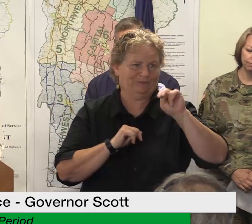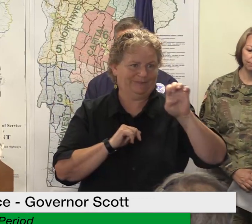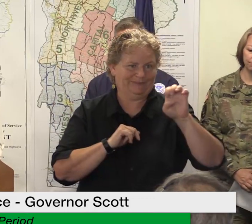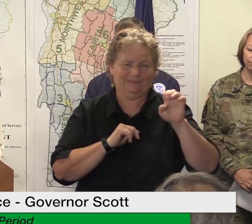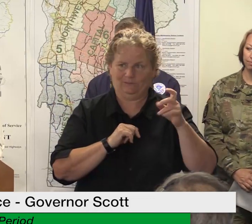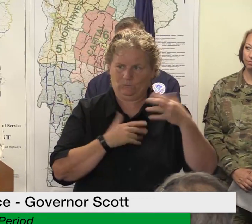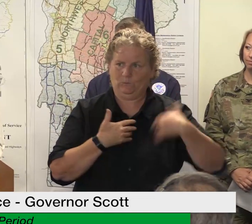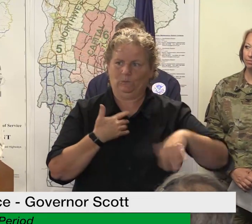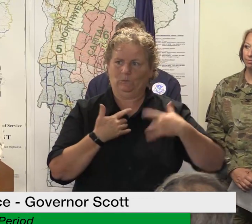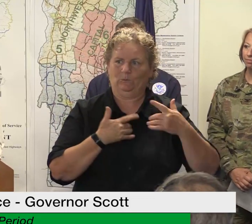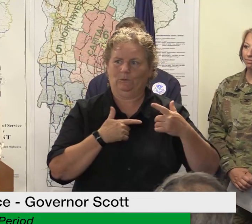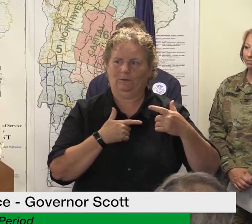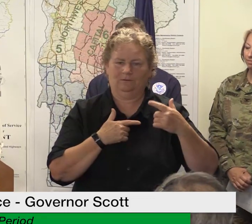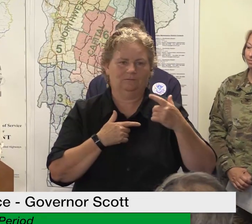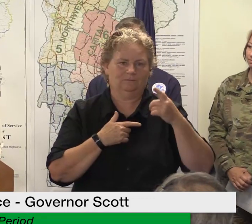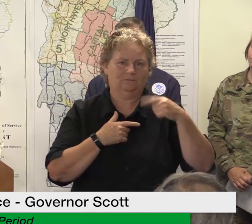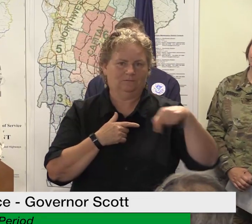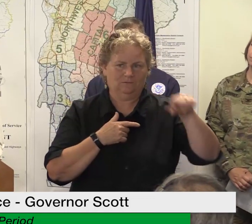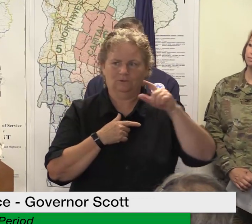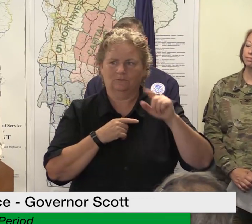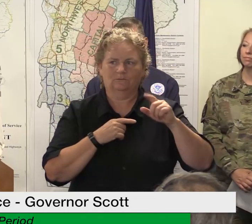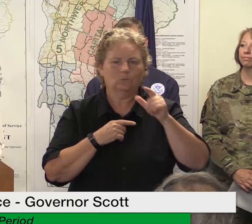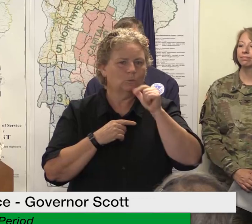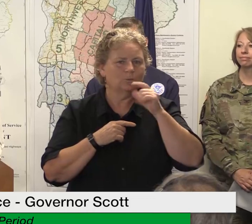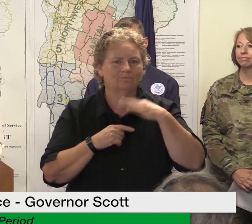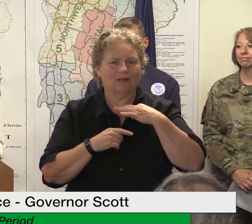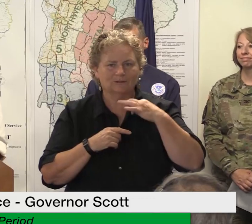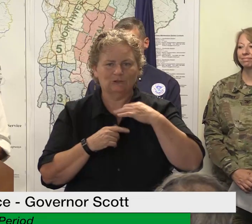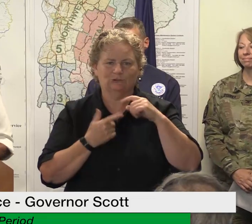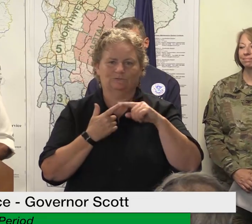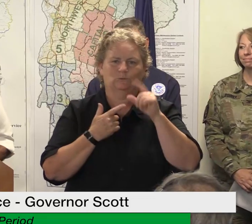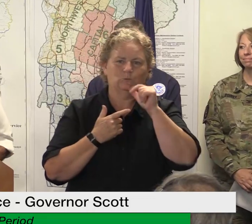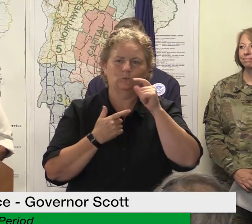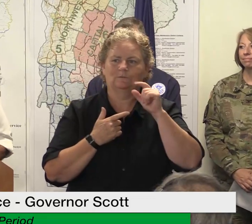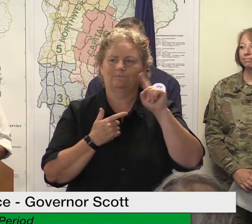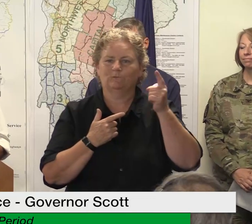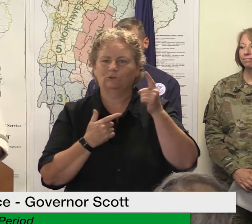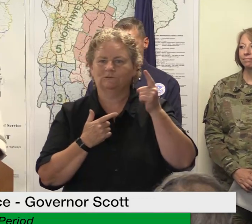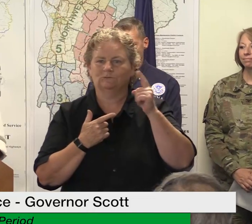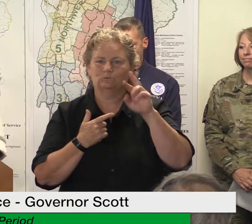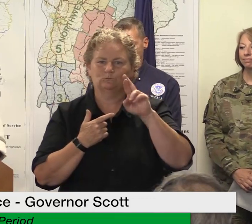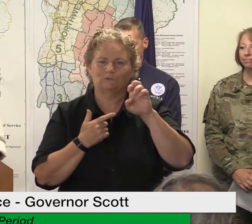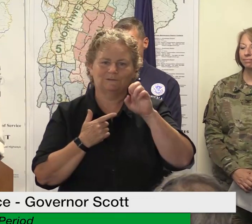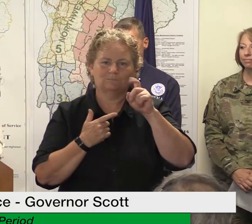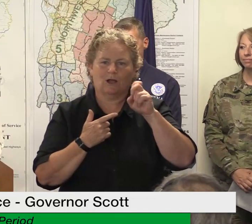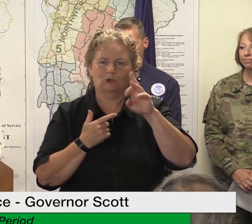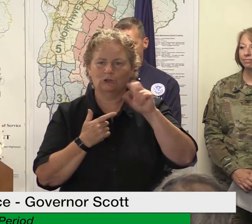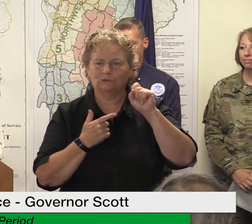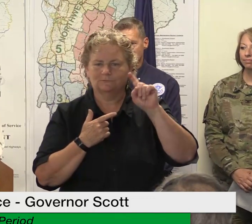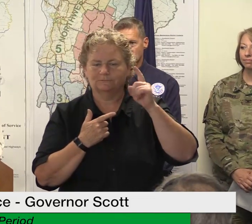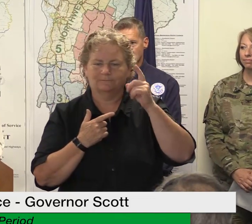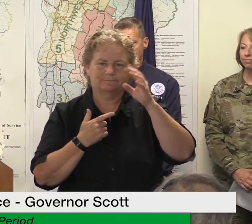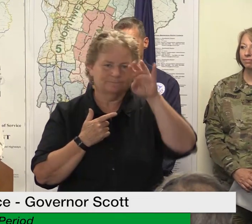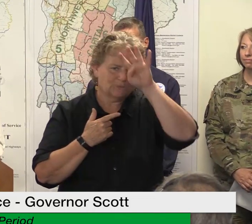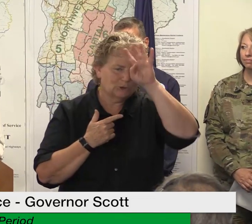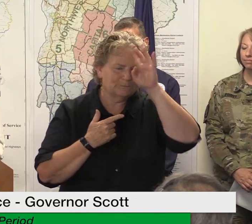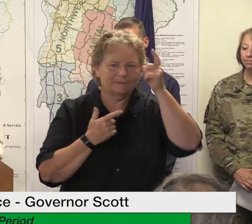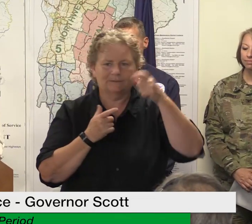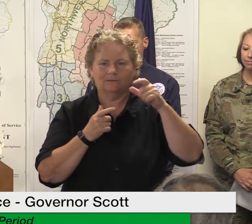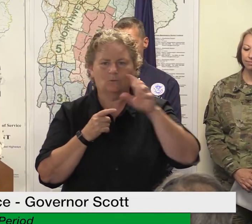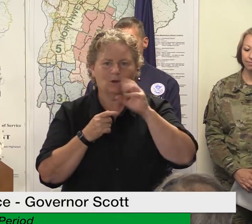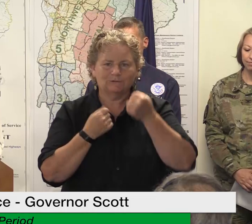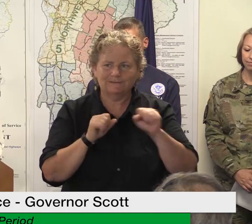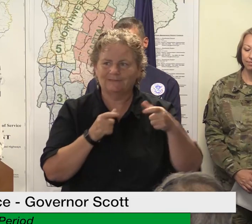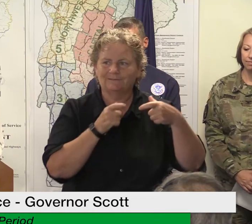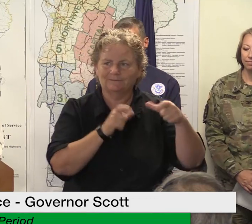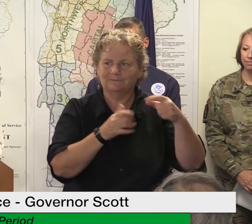number of people who have stepped up to help and it's not just our state employees and our state infrastructure but those from